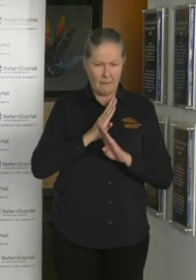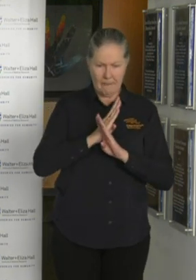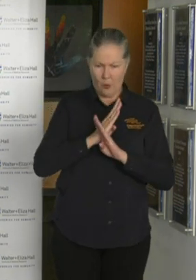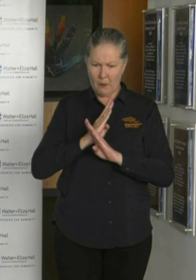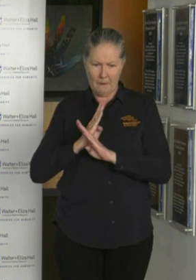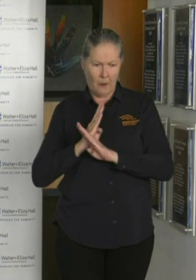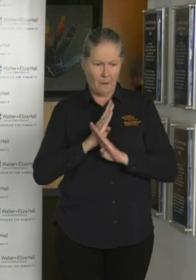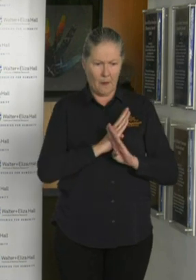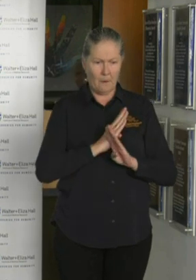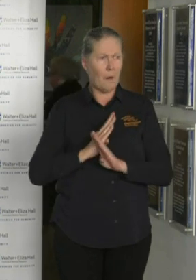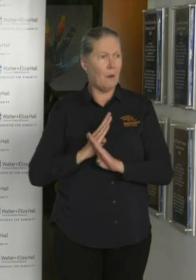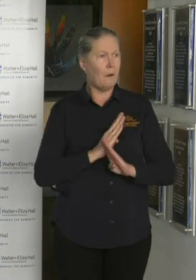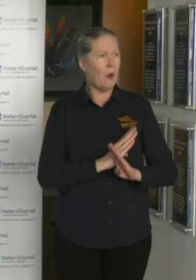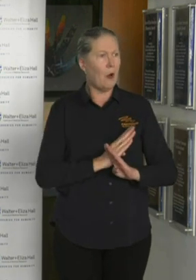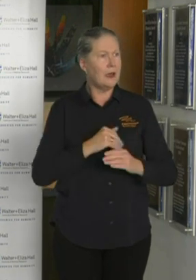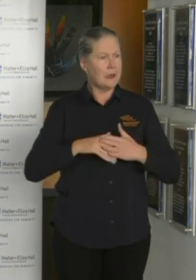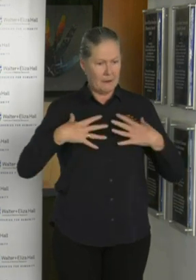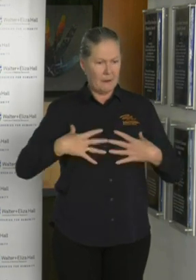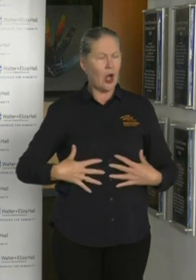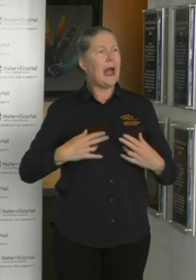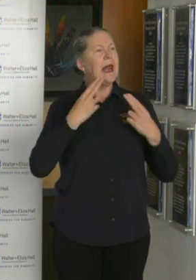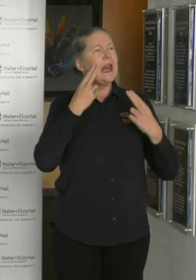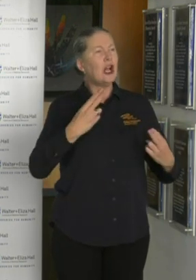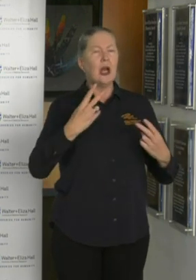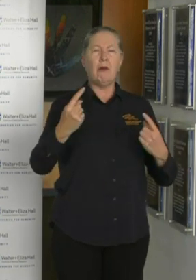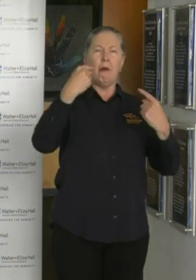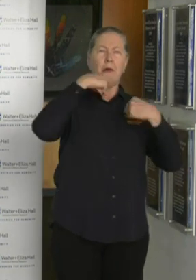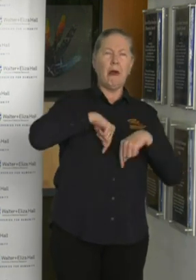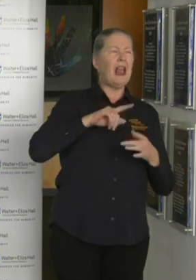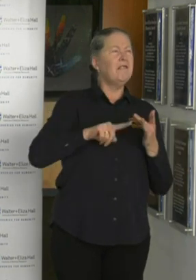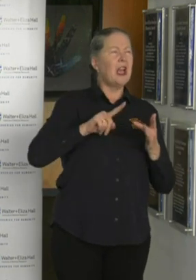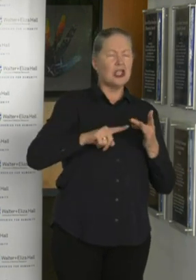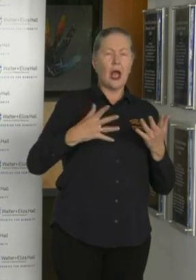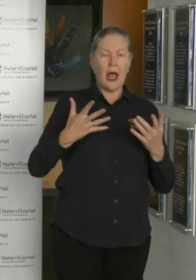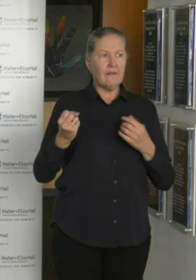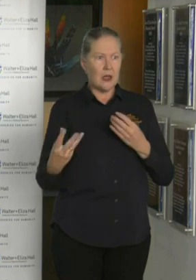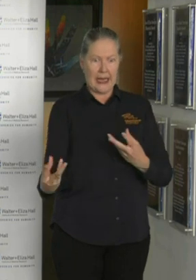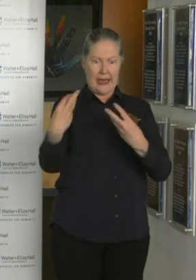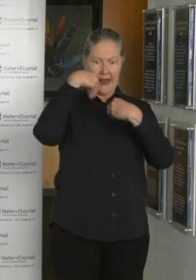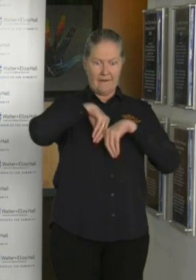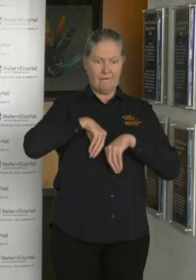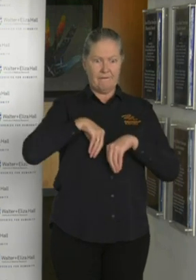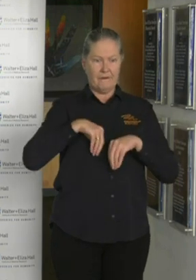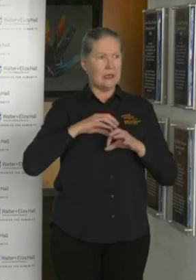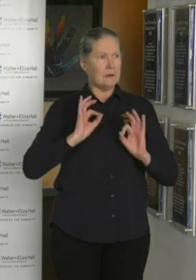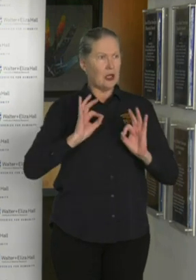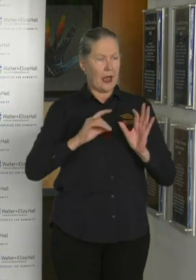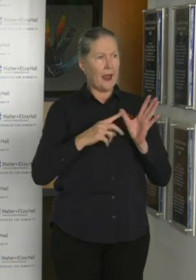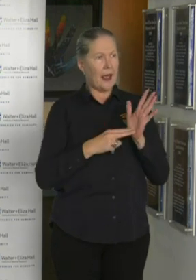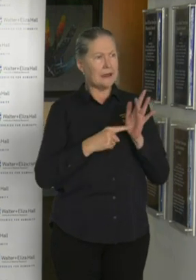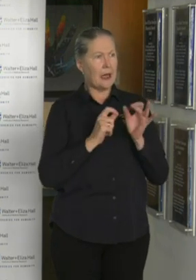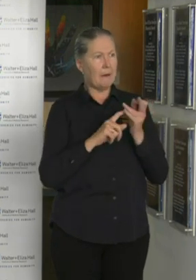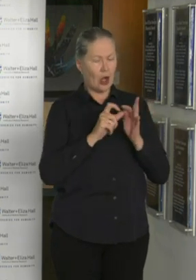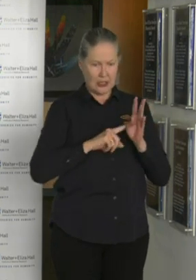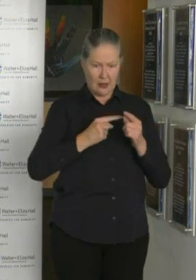by the body's natural immunity system by using antibodies to prevent the virus